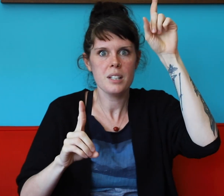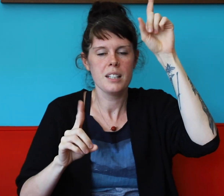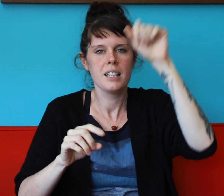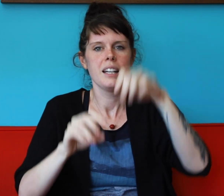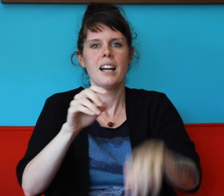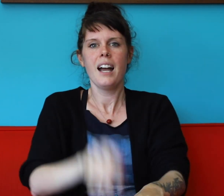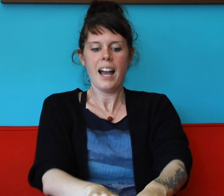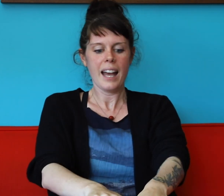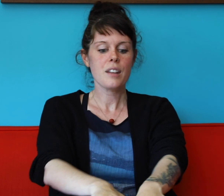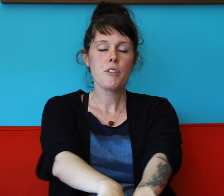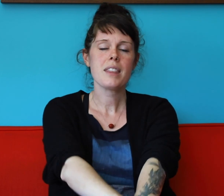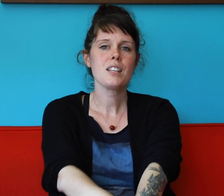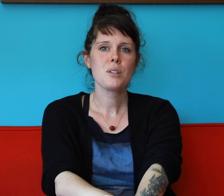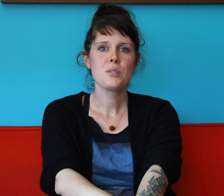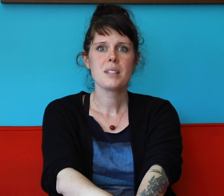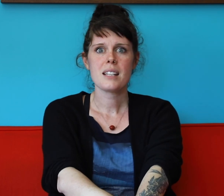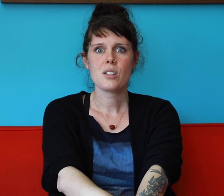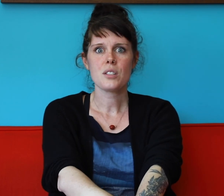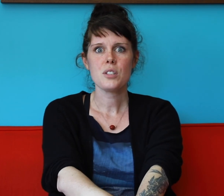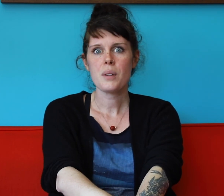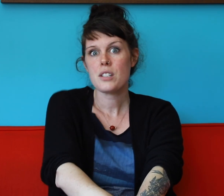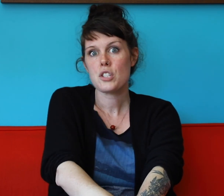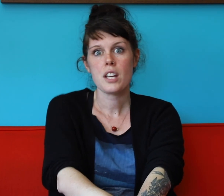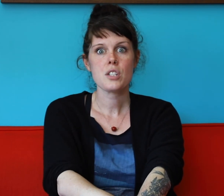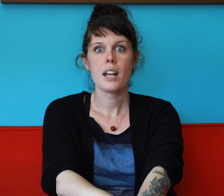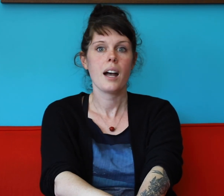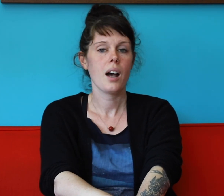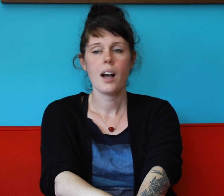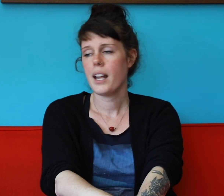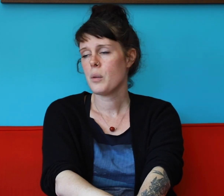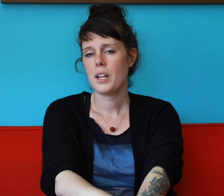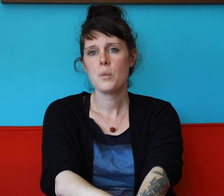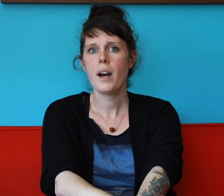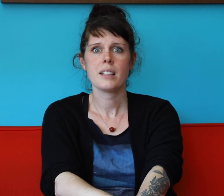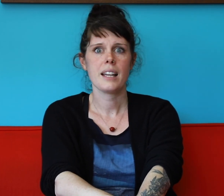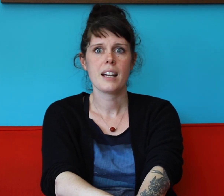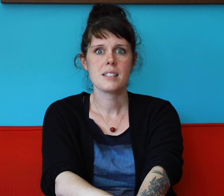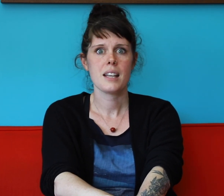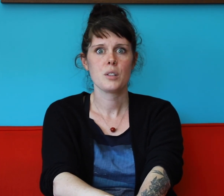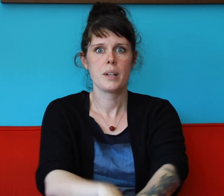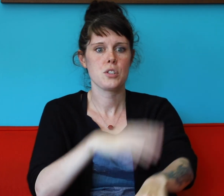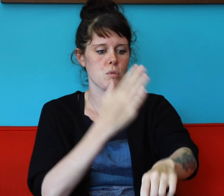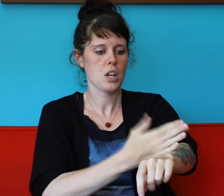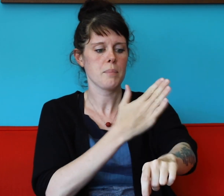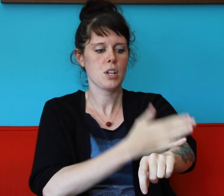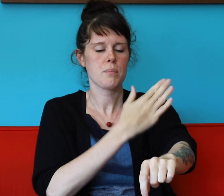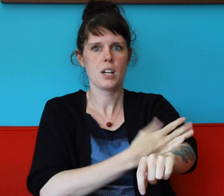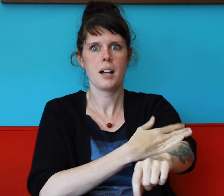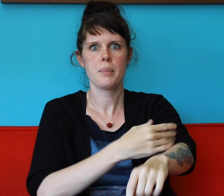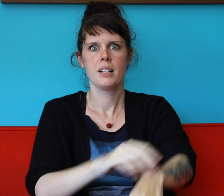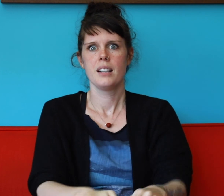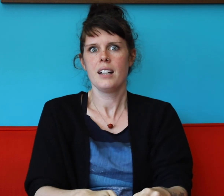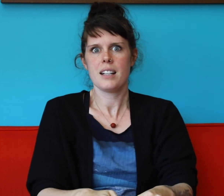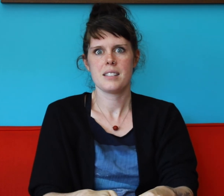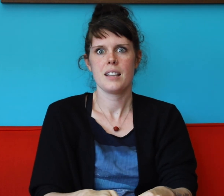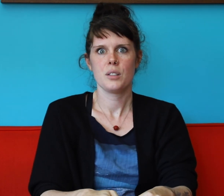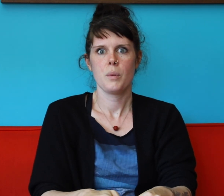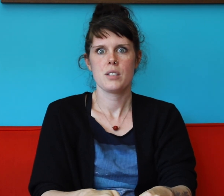and the fun thing you can do with that song too is change it any way you want like a sailor went to chop chop chop a sailor went